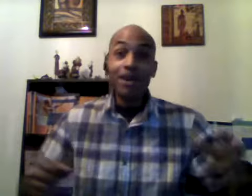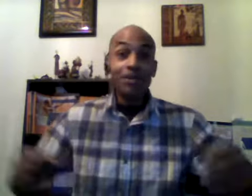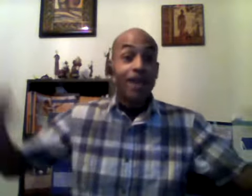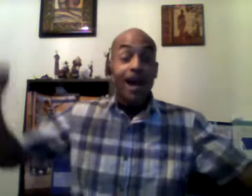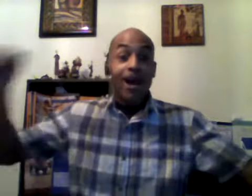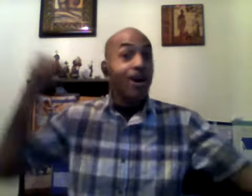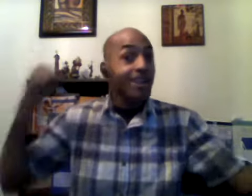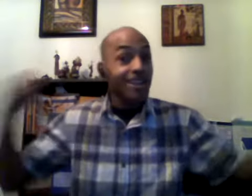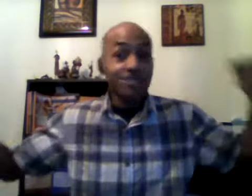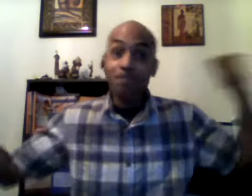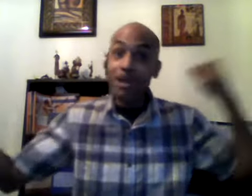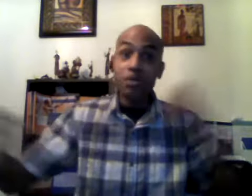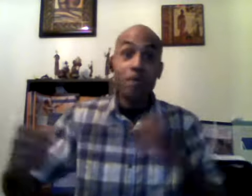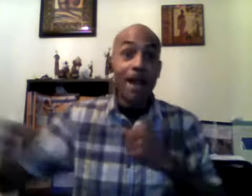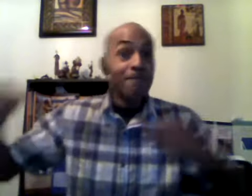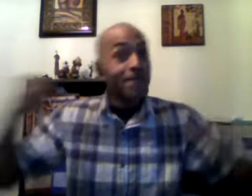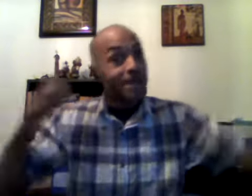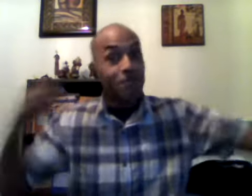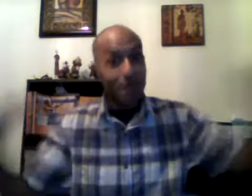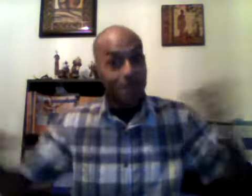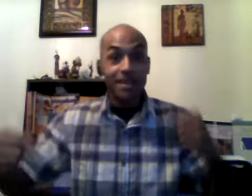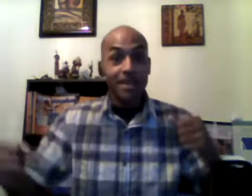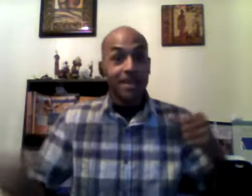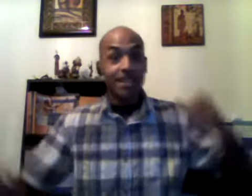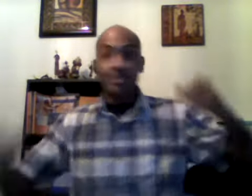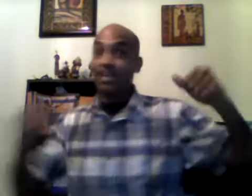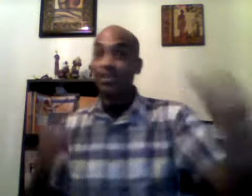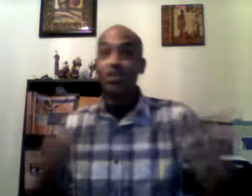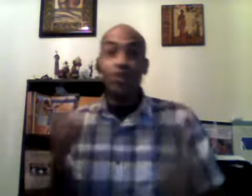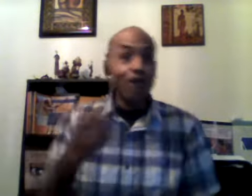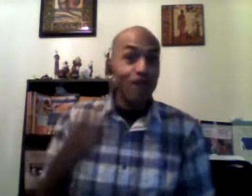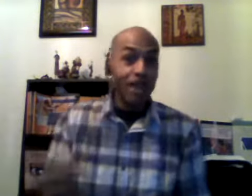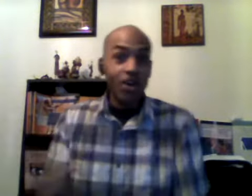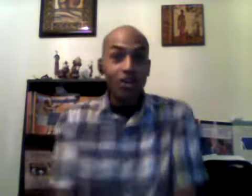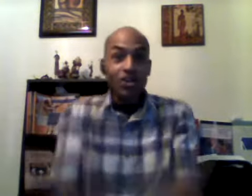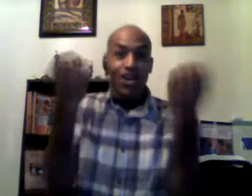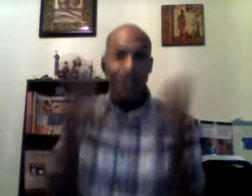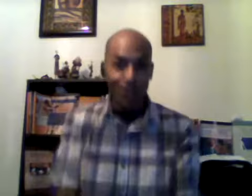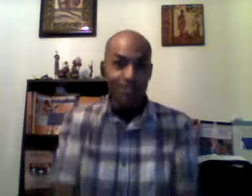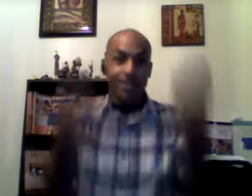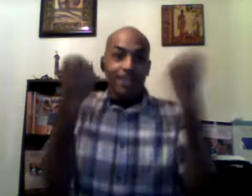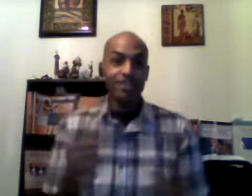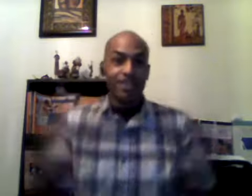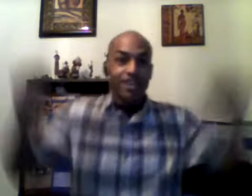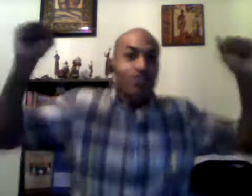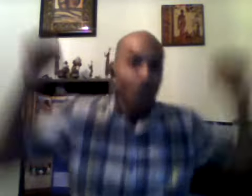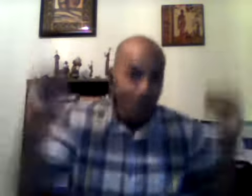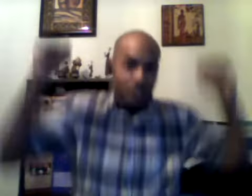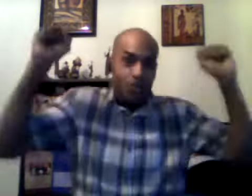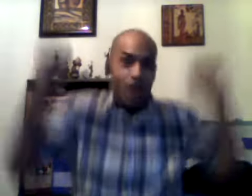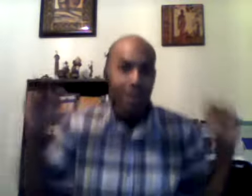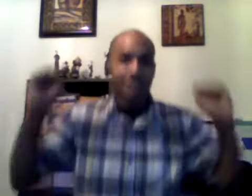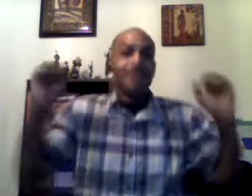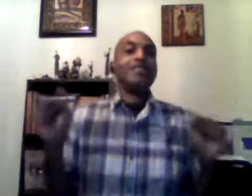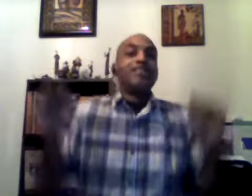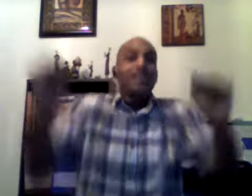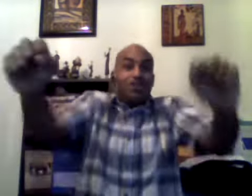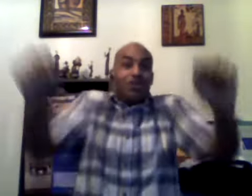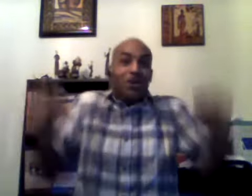you got all of these muscle bound men and women that's getting you over here on the curls that's getting you on the squat that get you on